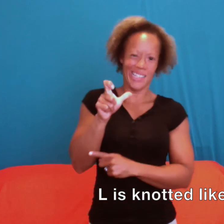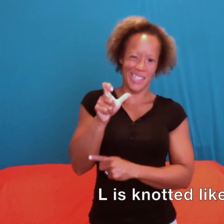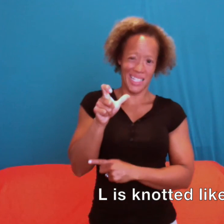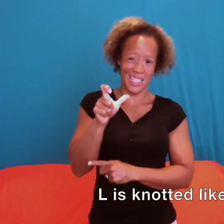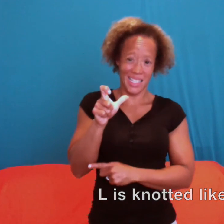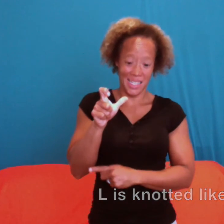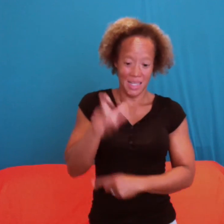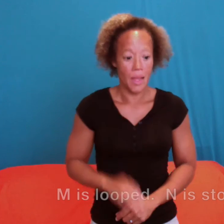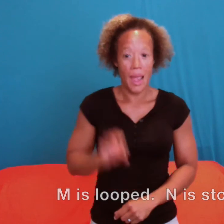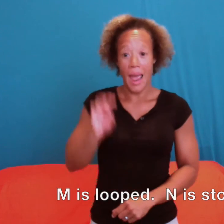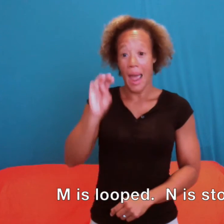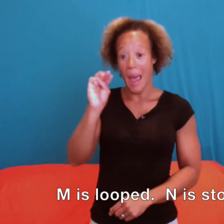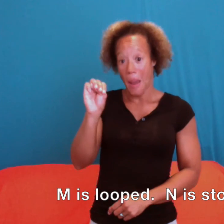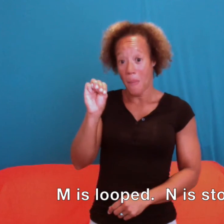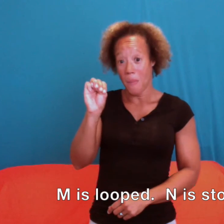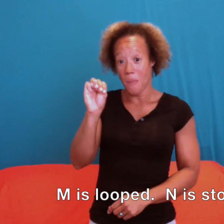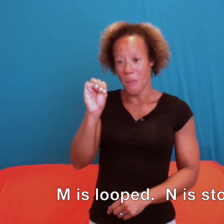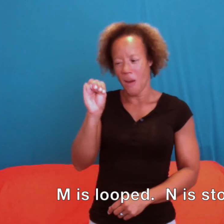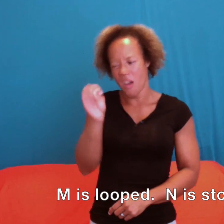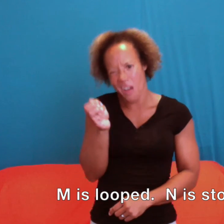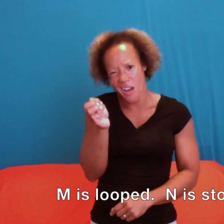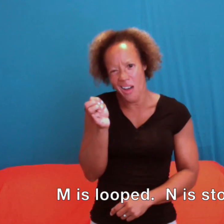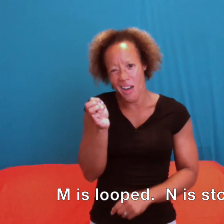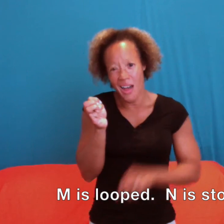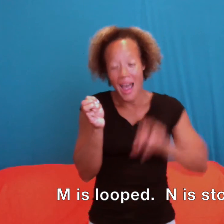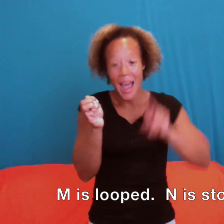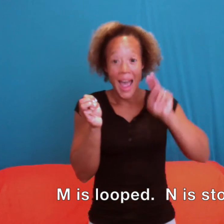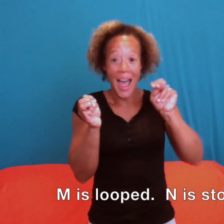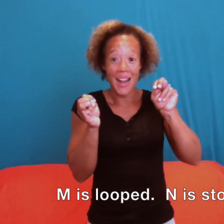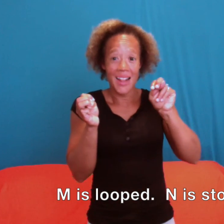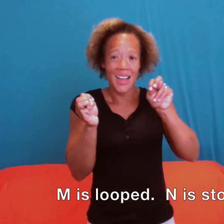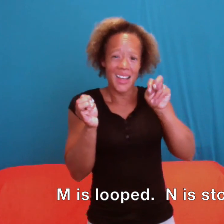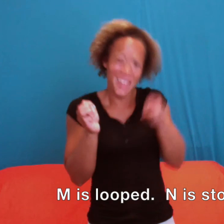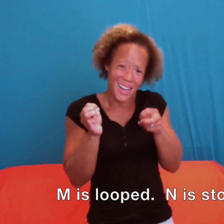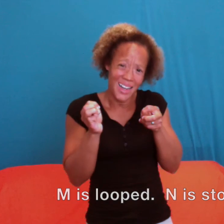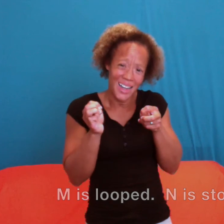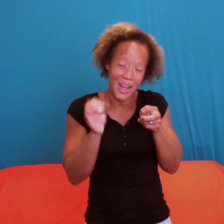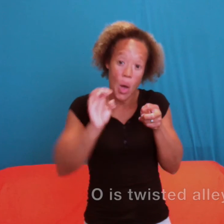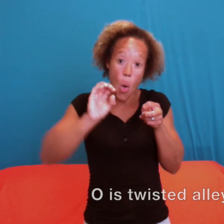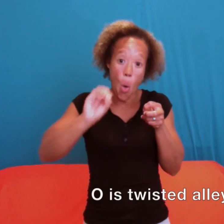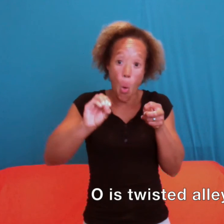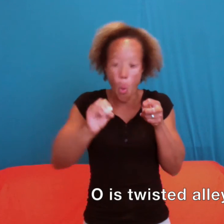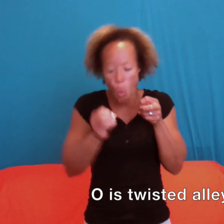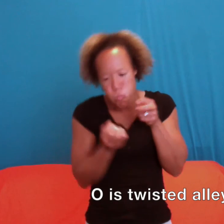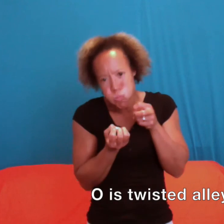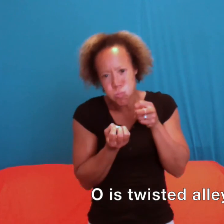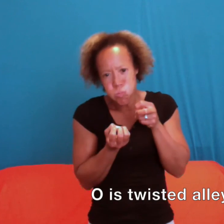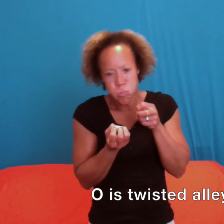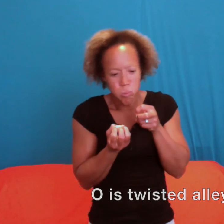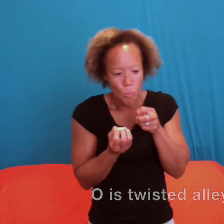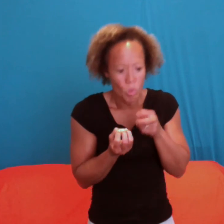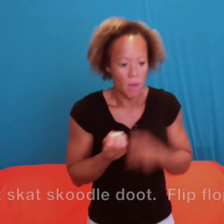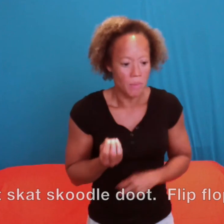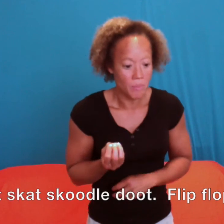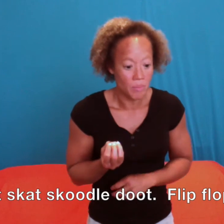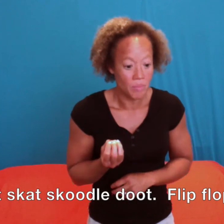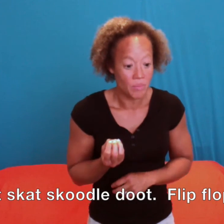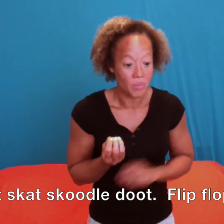a tie M is looped N is stooped O is twisted Alley